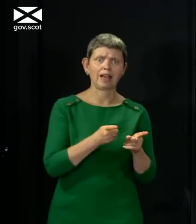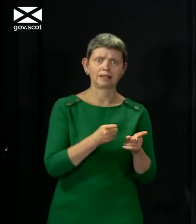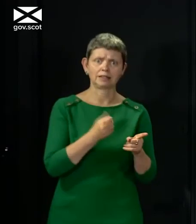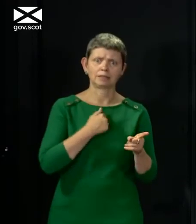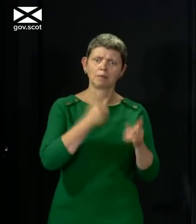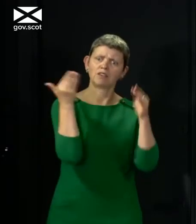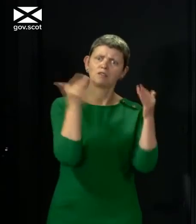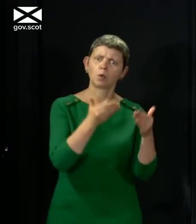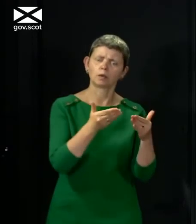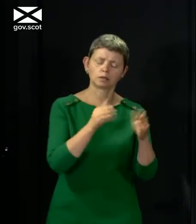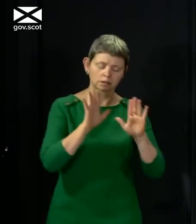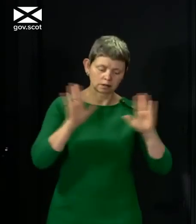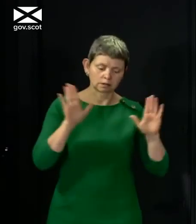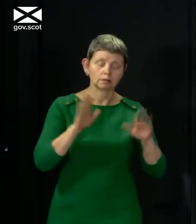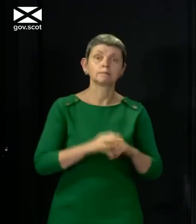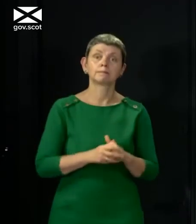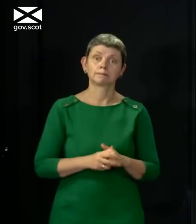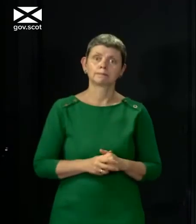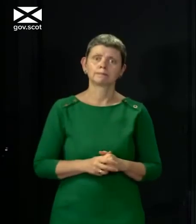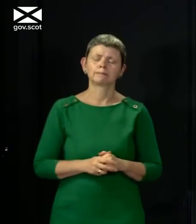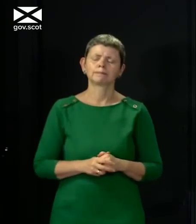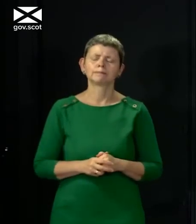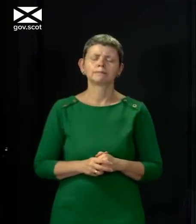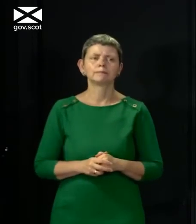to take me away from that focus right now.